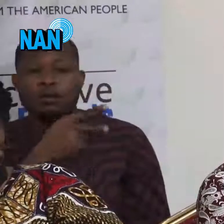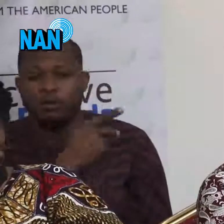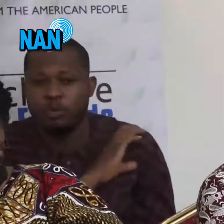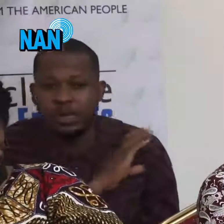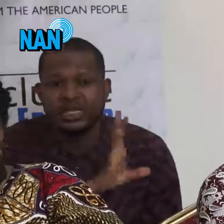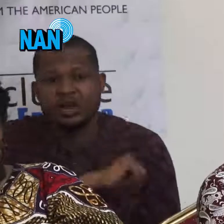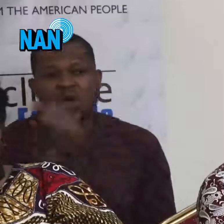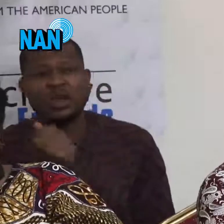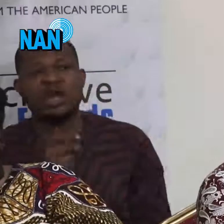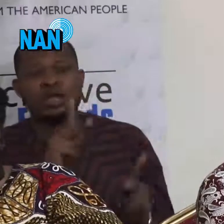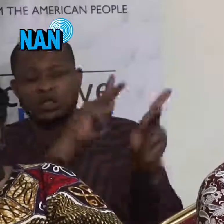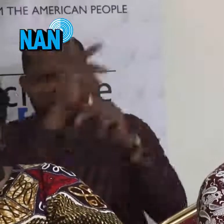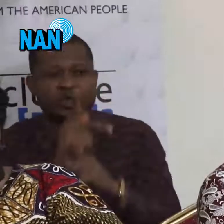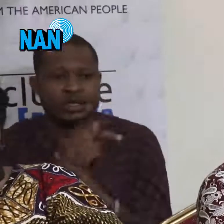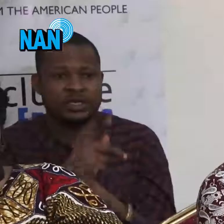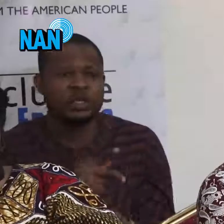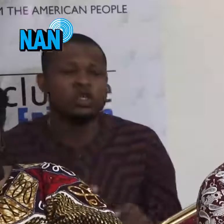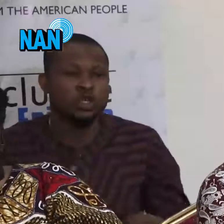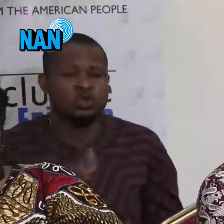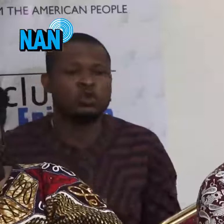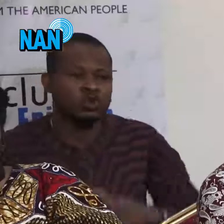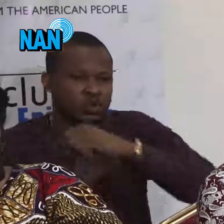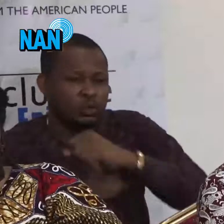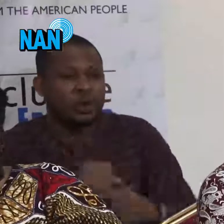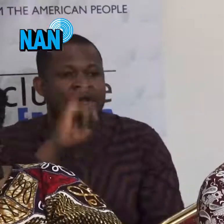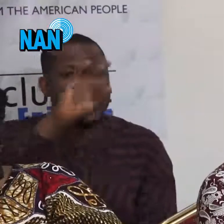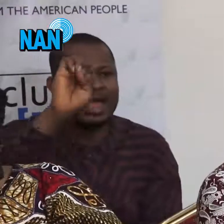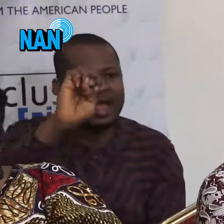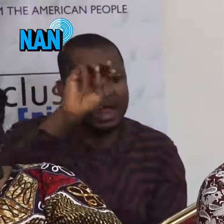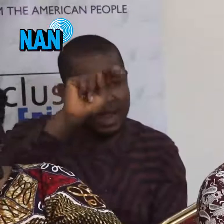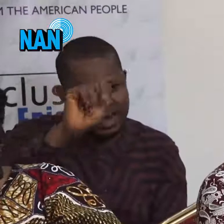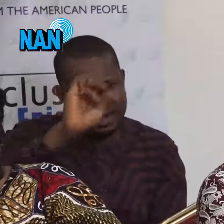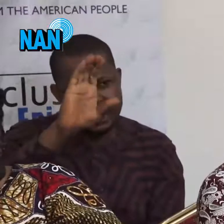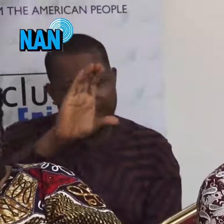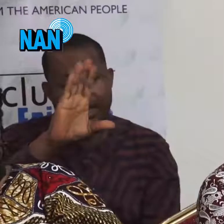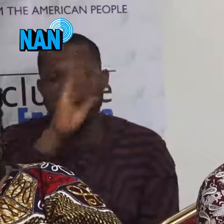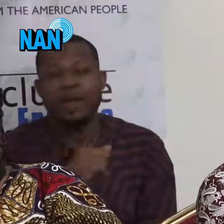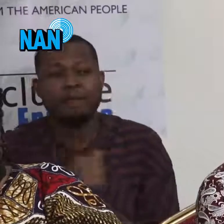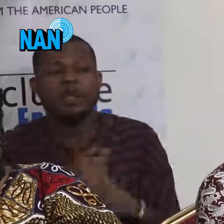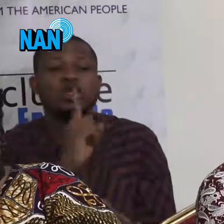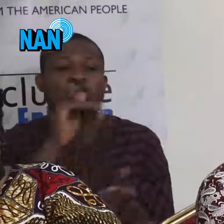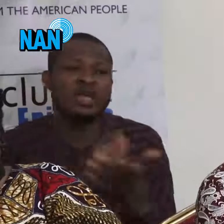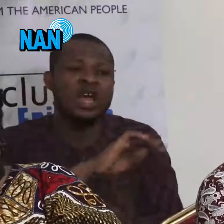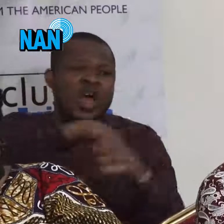should support AINEC by ensuring that all communities